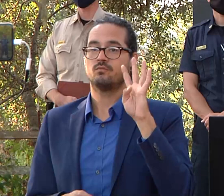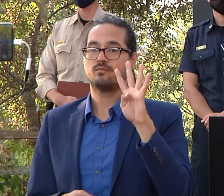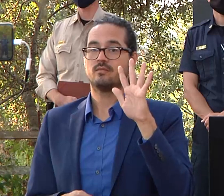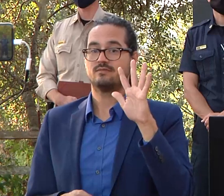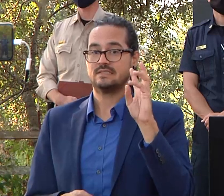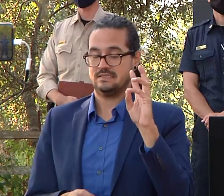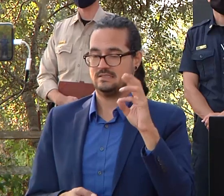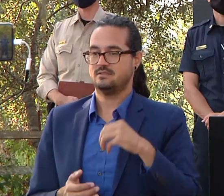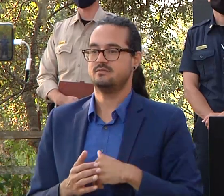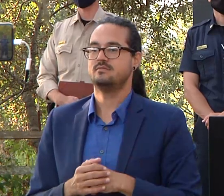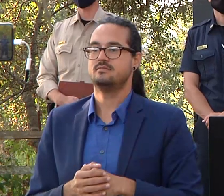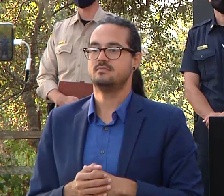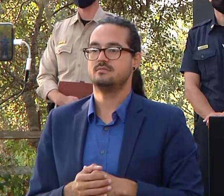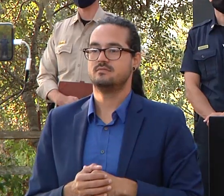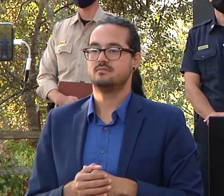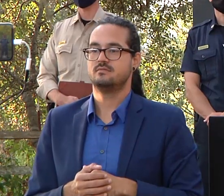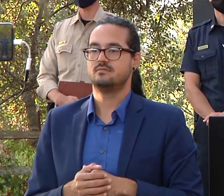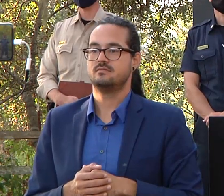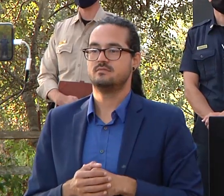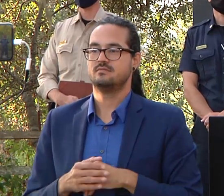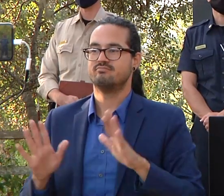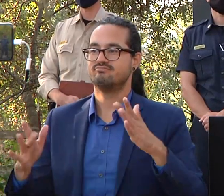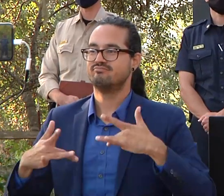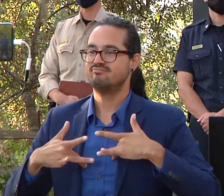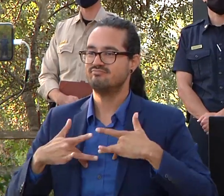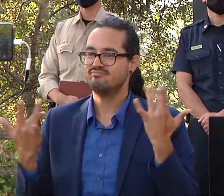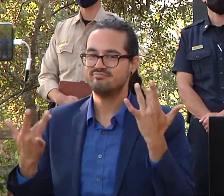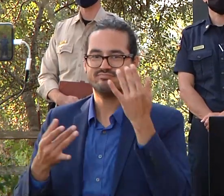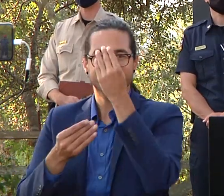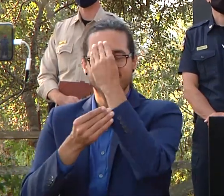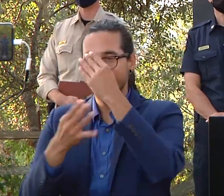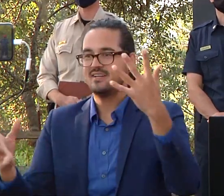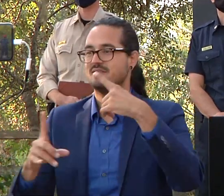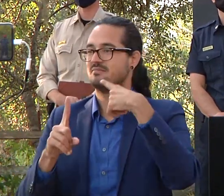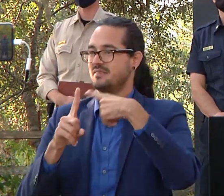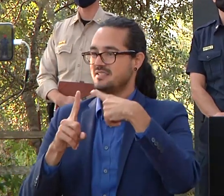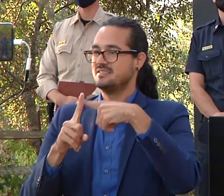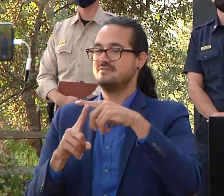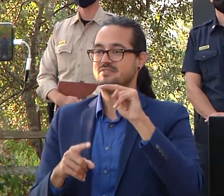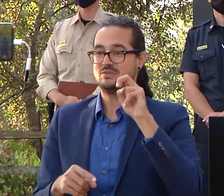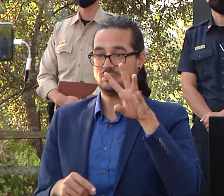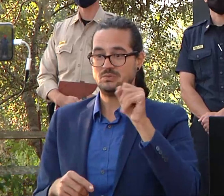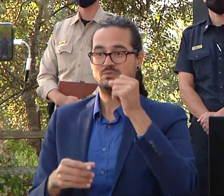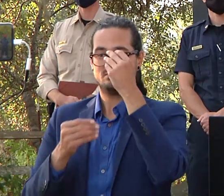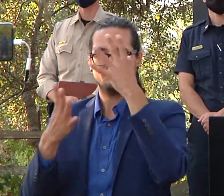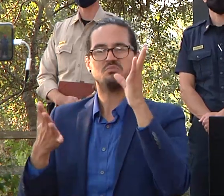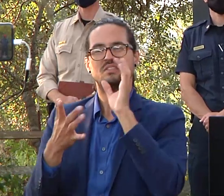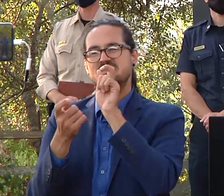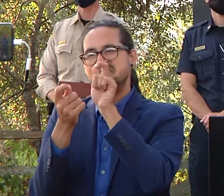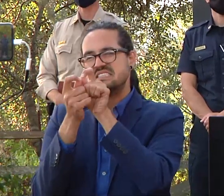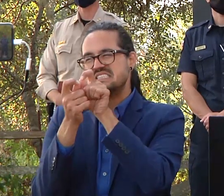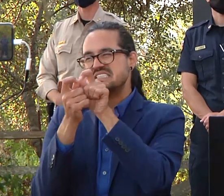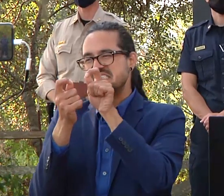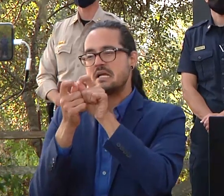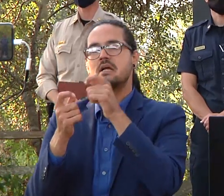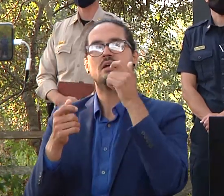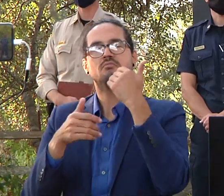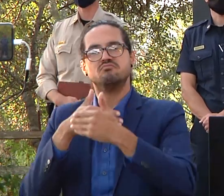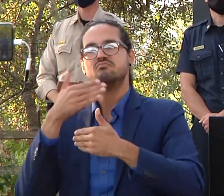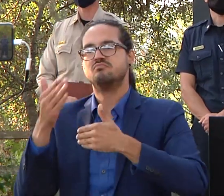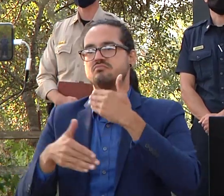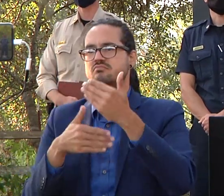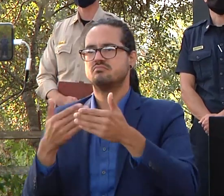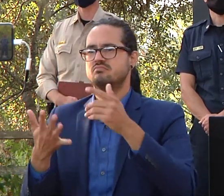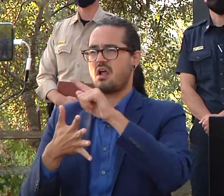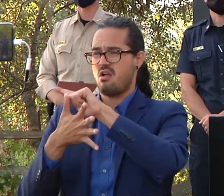provide good news to our residents and we'll continue to provide detailed information when it's available and all of this information is listed on our